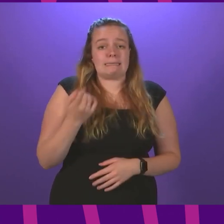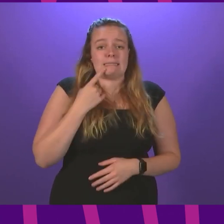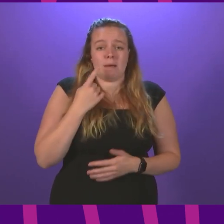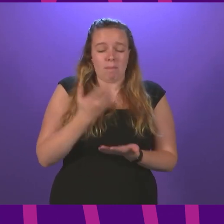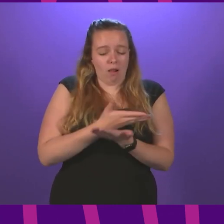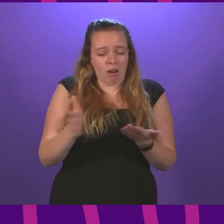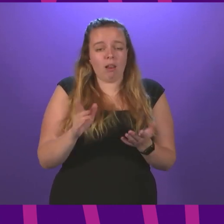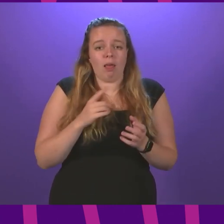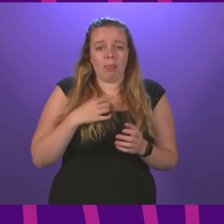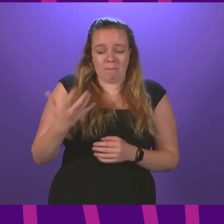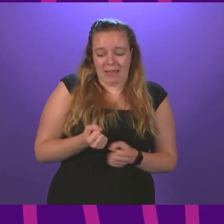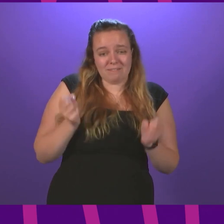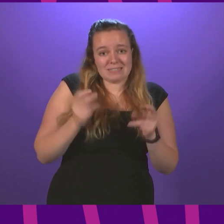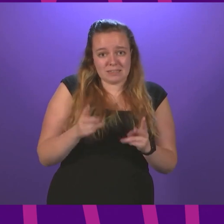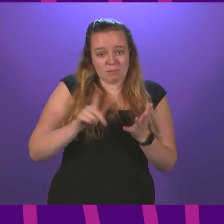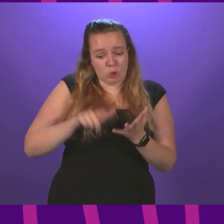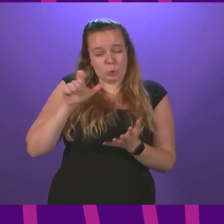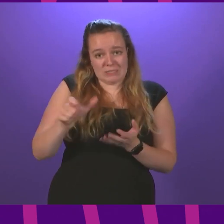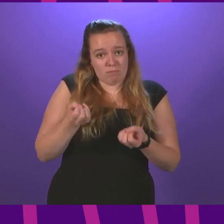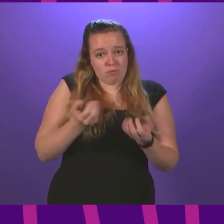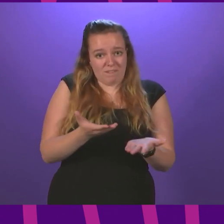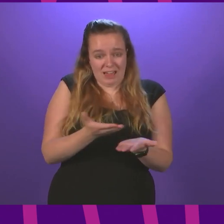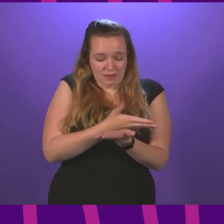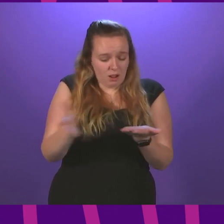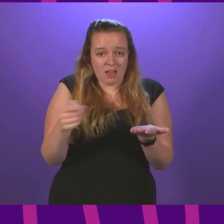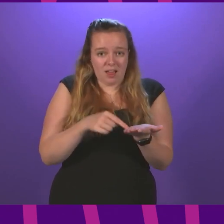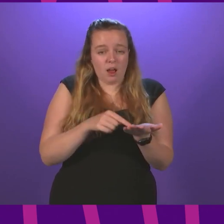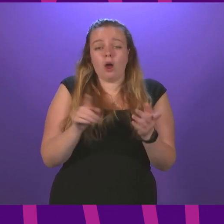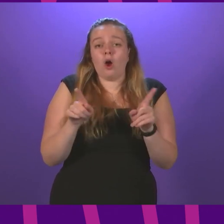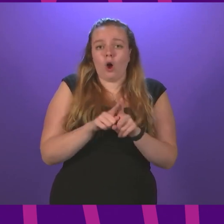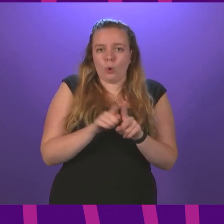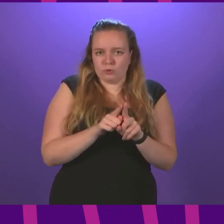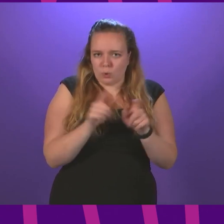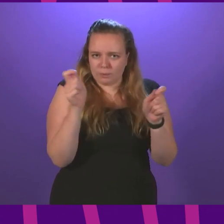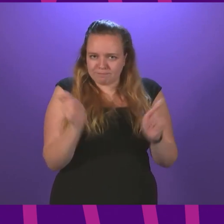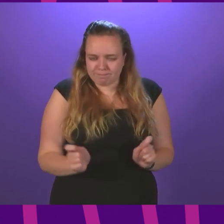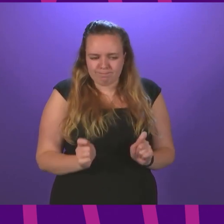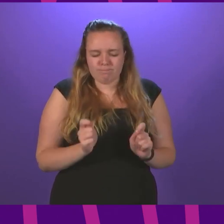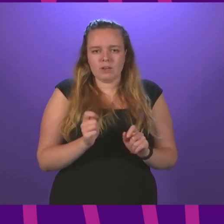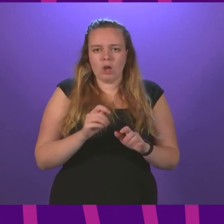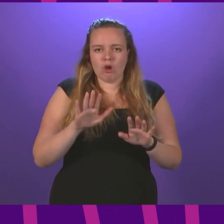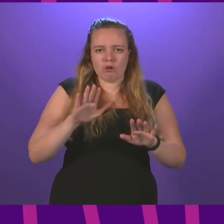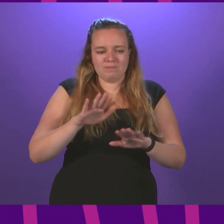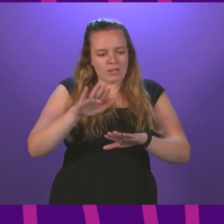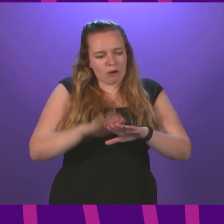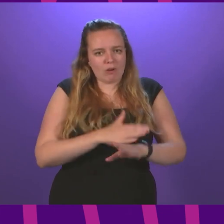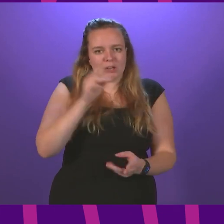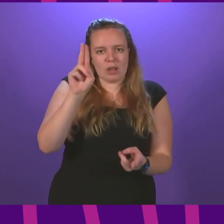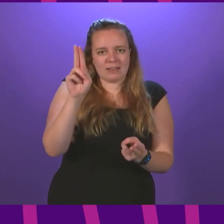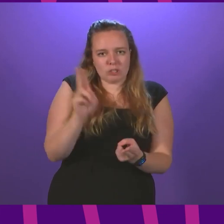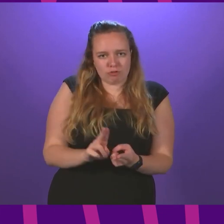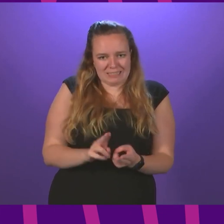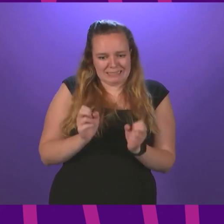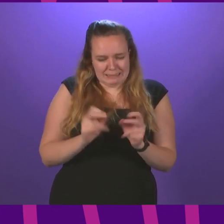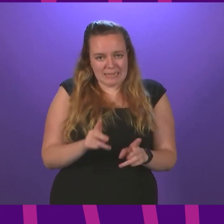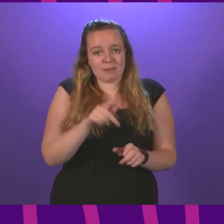of the benefit system that universal credit provides, as well as the tapered system of gradually decreasing payments for claimants